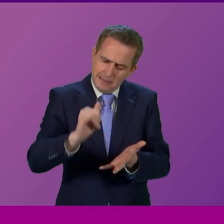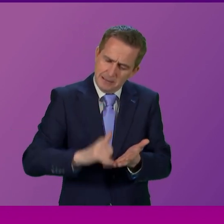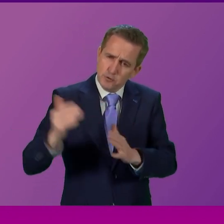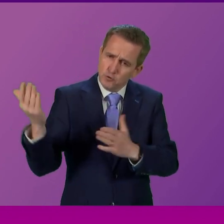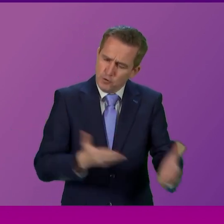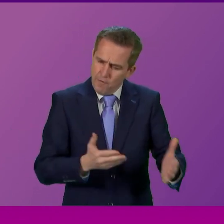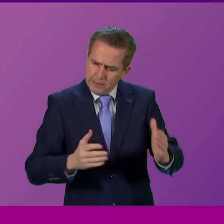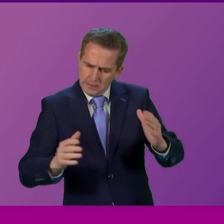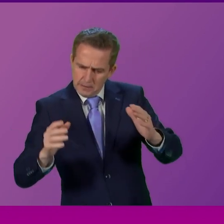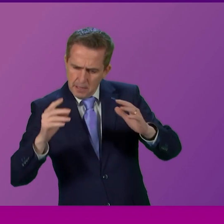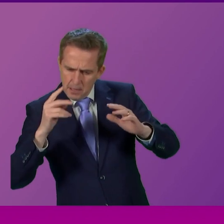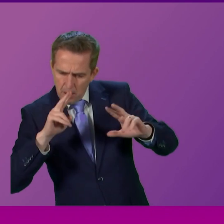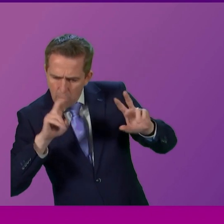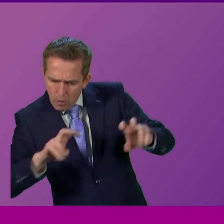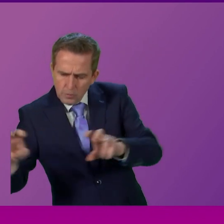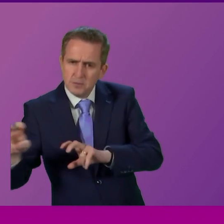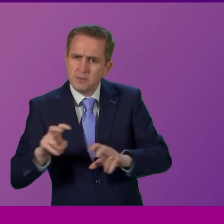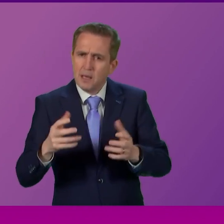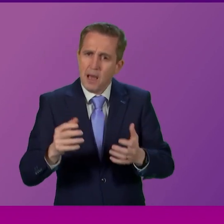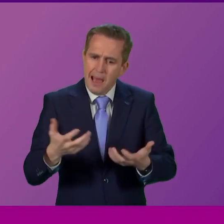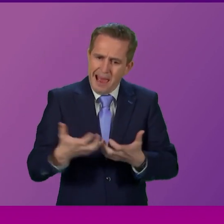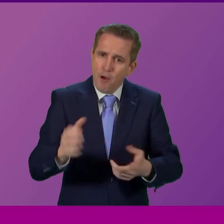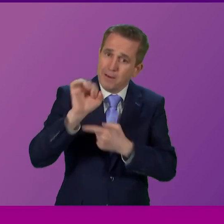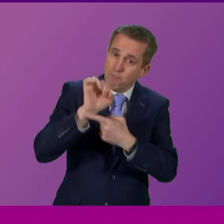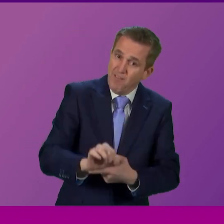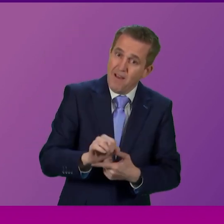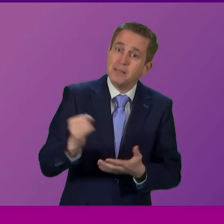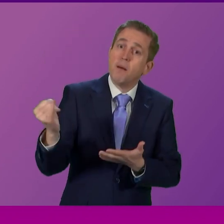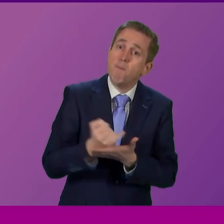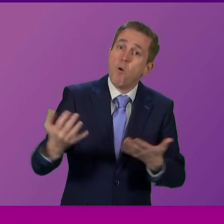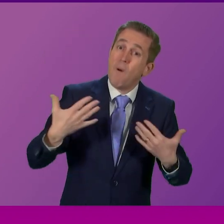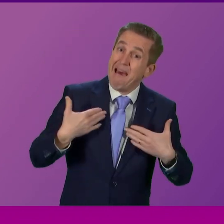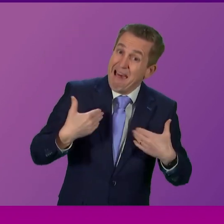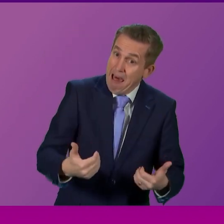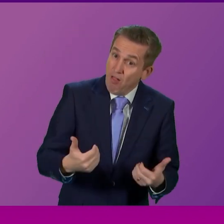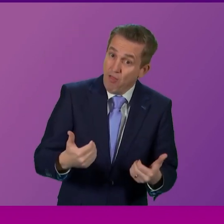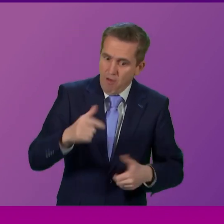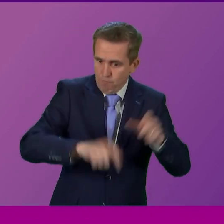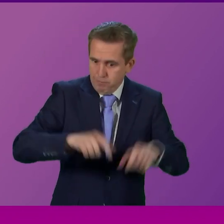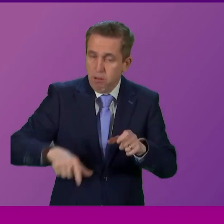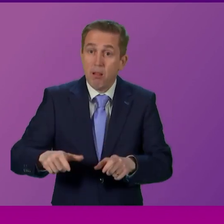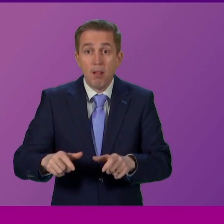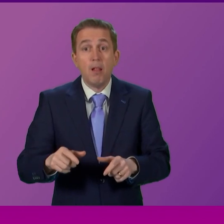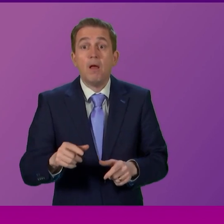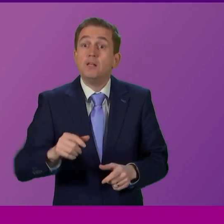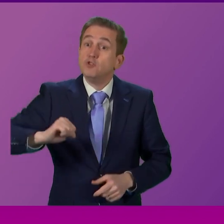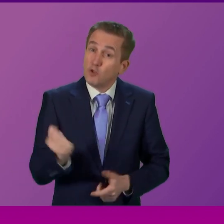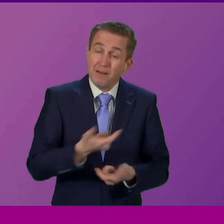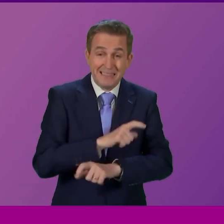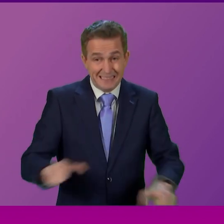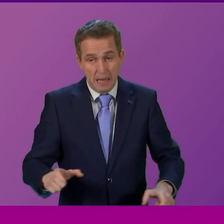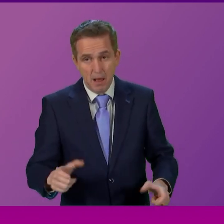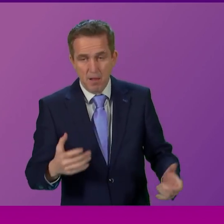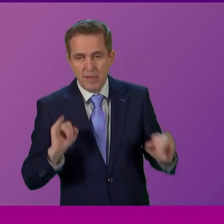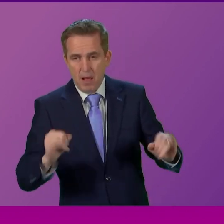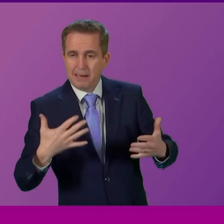and we looked at the preventable health agenda where we tackled Scotland's poor health record where we are still the unhealthiest nation in Europe and shouldn't